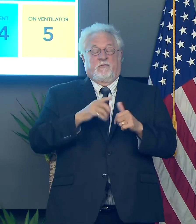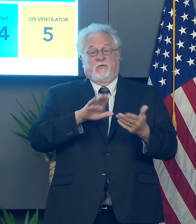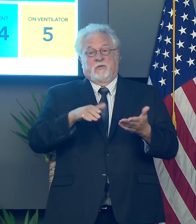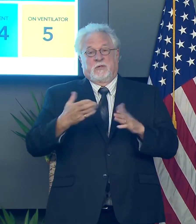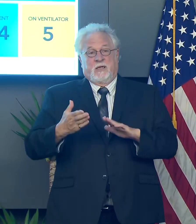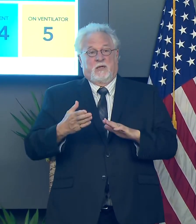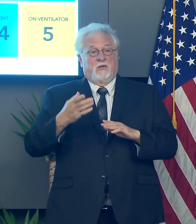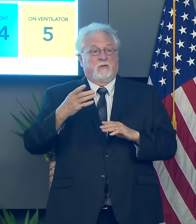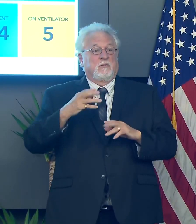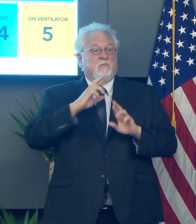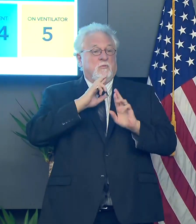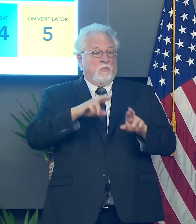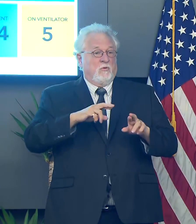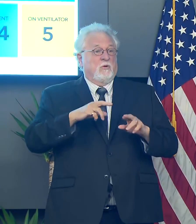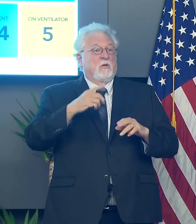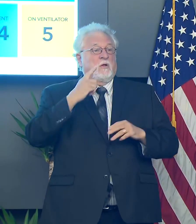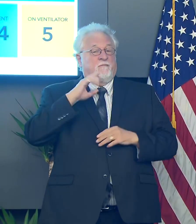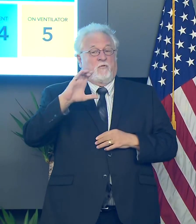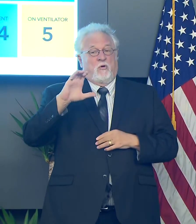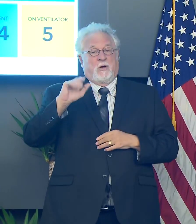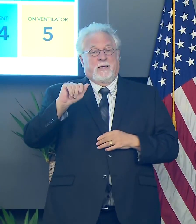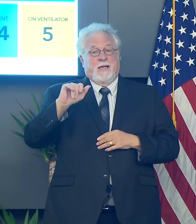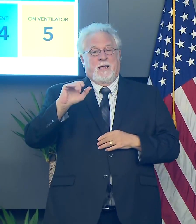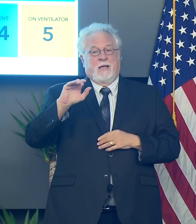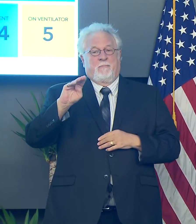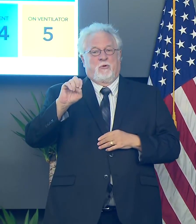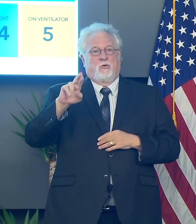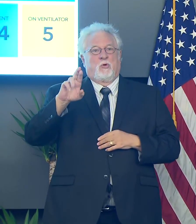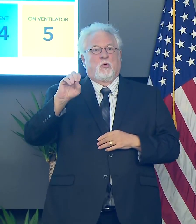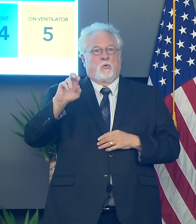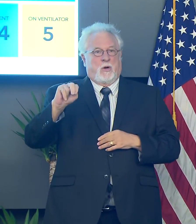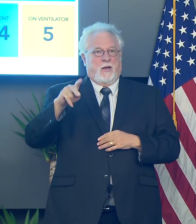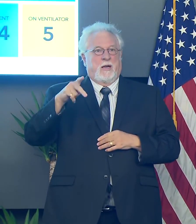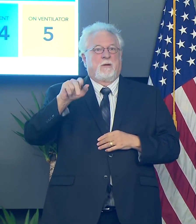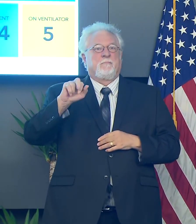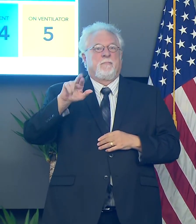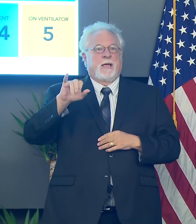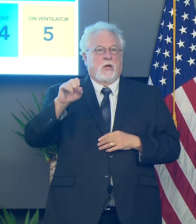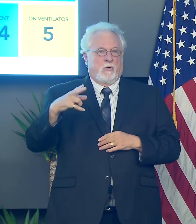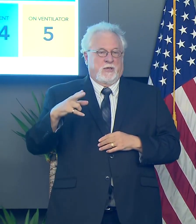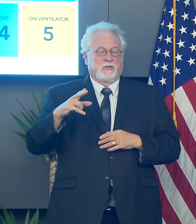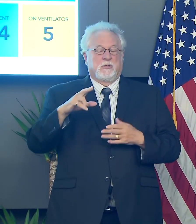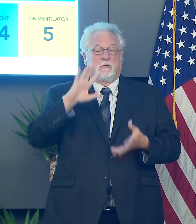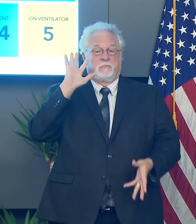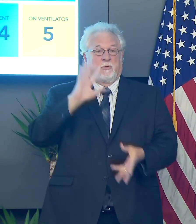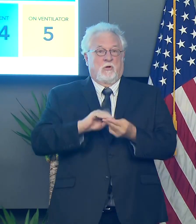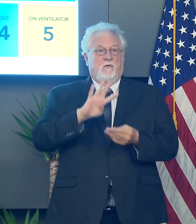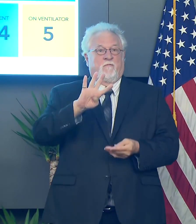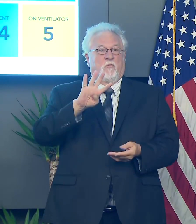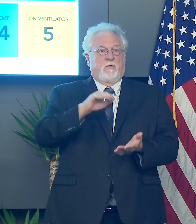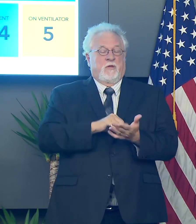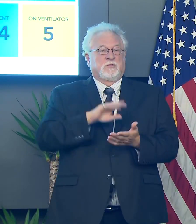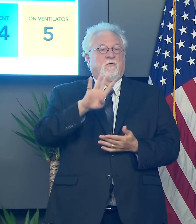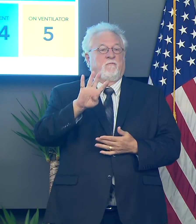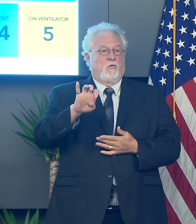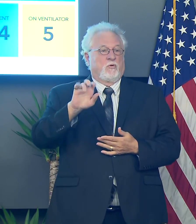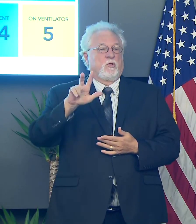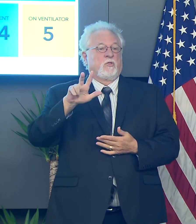reported thus far in Cameron Parish. That is a total of 4,431